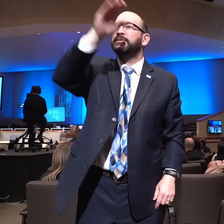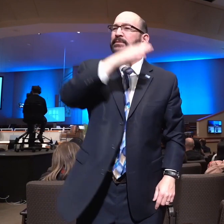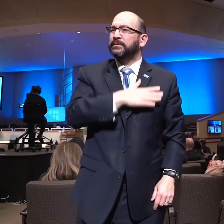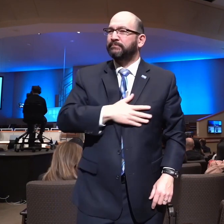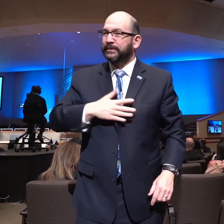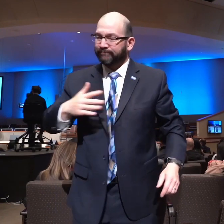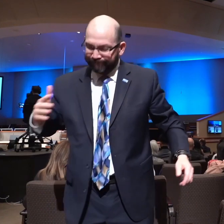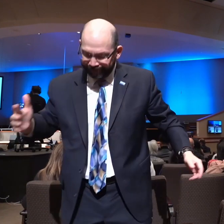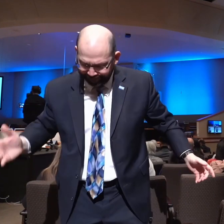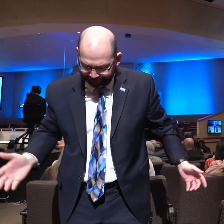please?